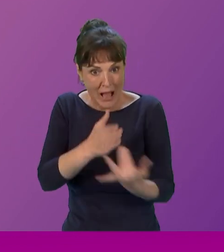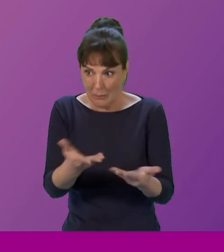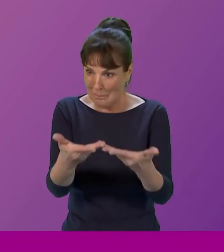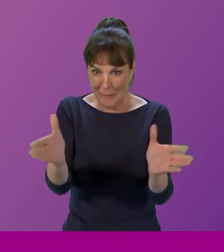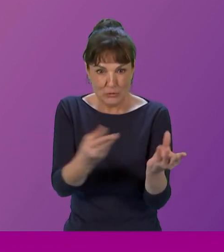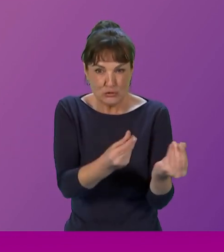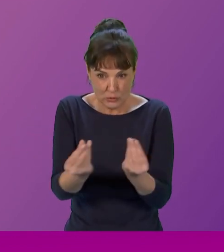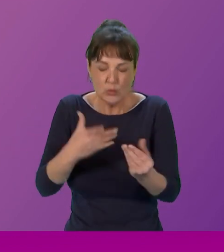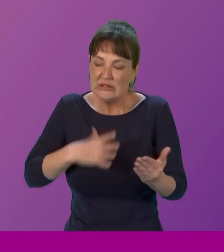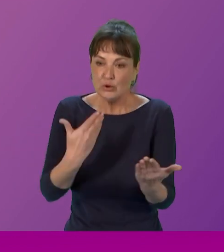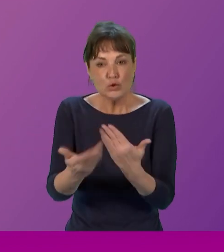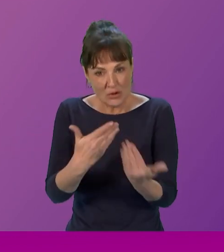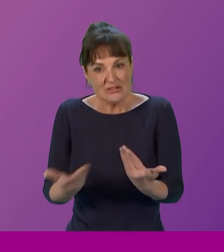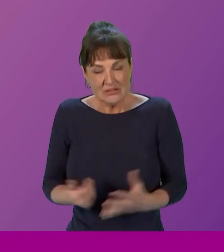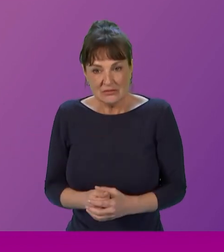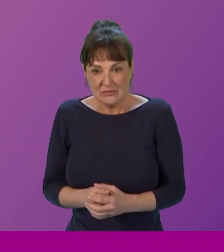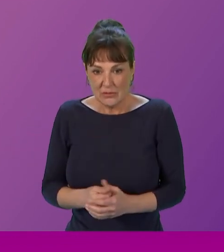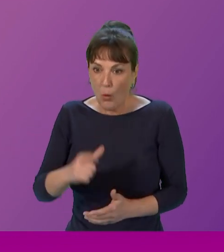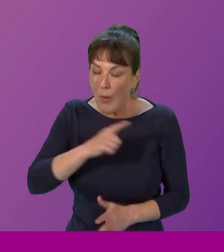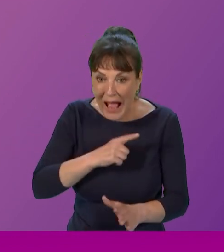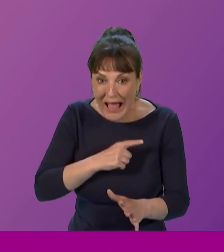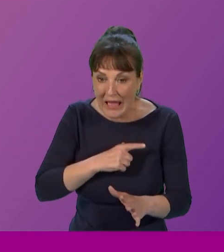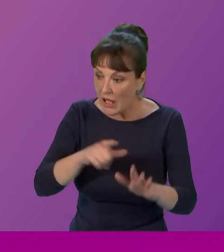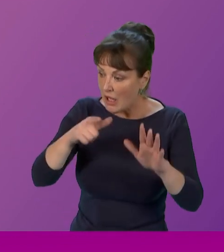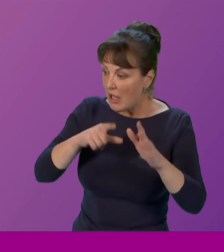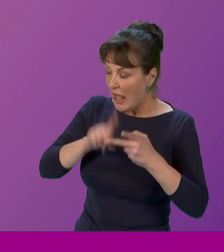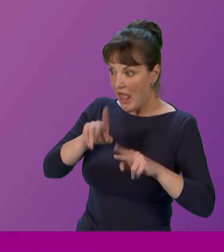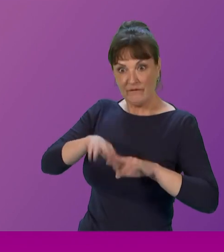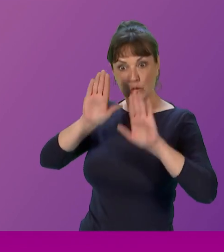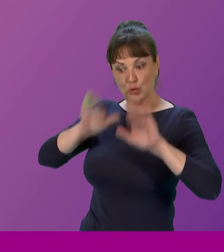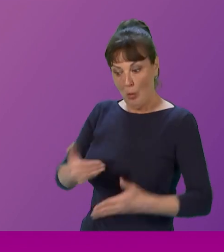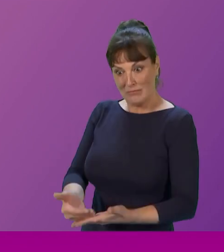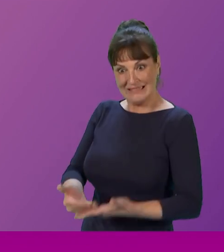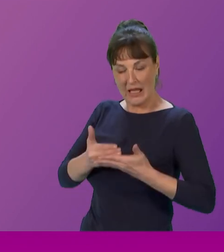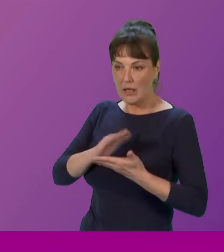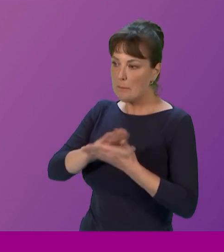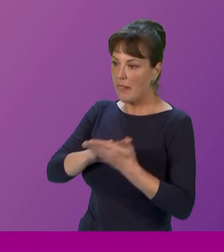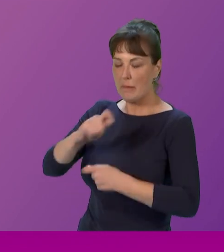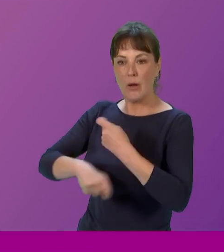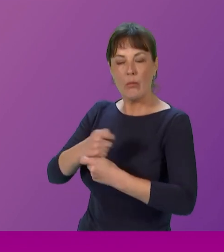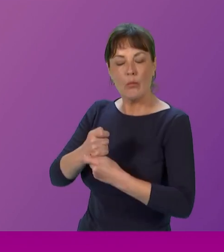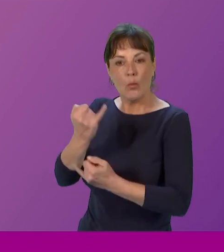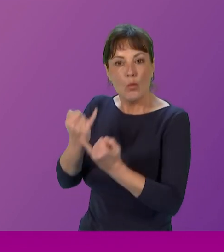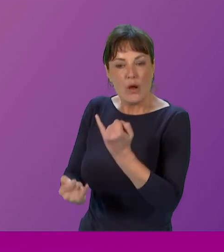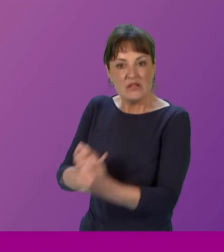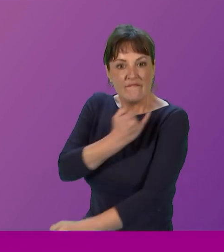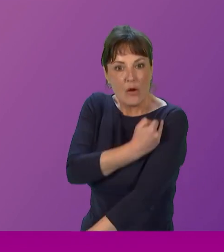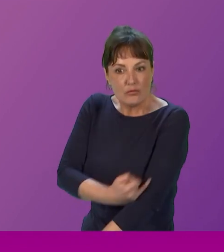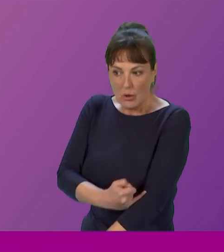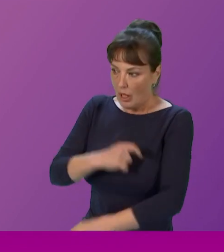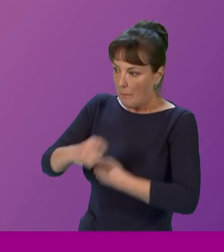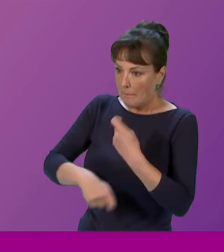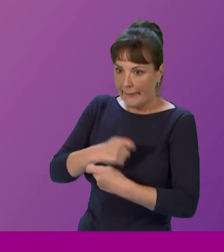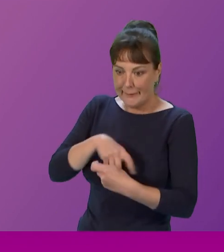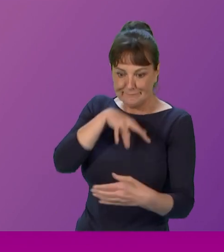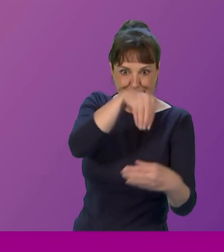more vulnerable by not protecting them. And then people fall into the wrong hands looking for help and support and